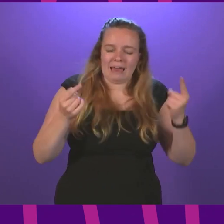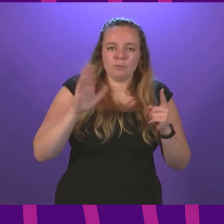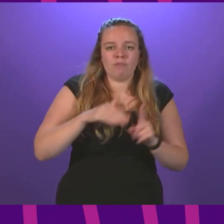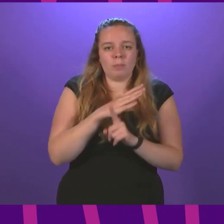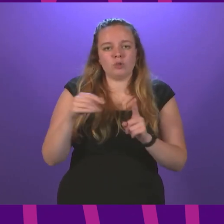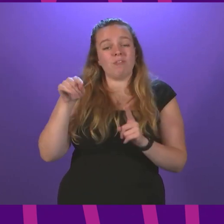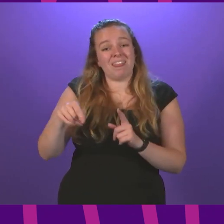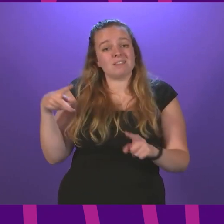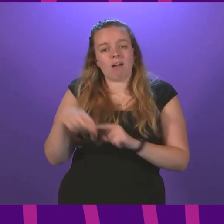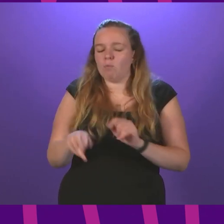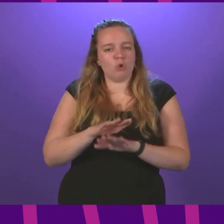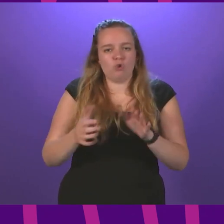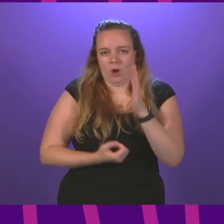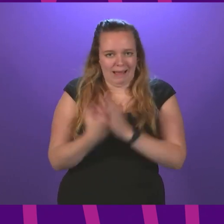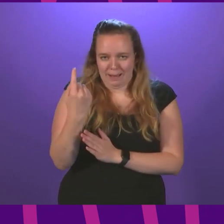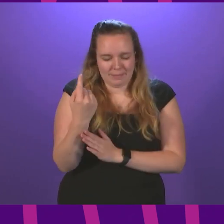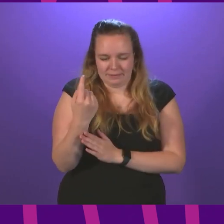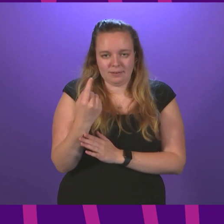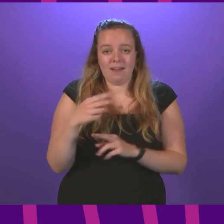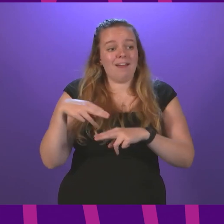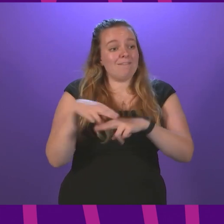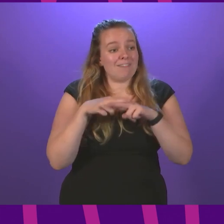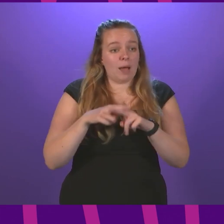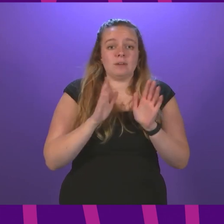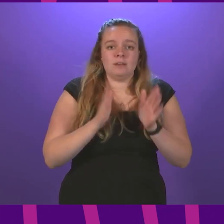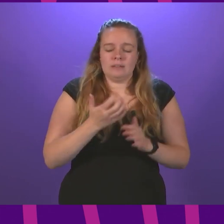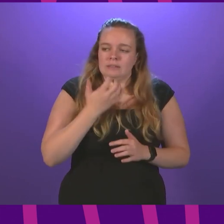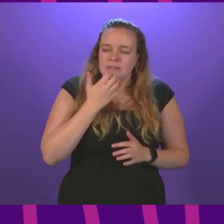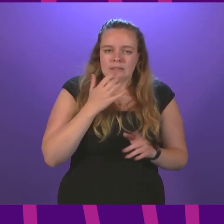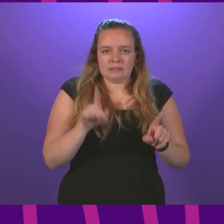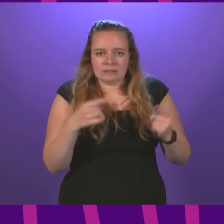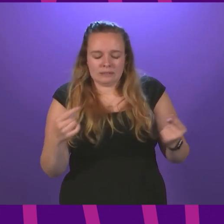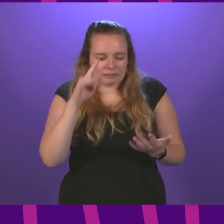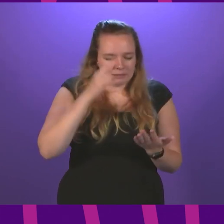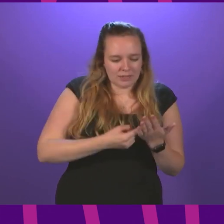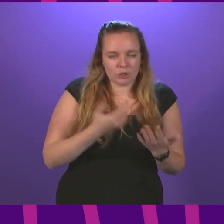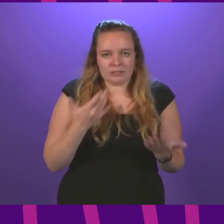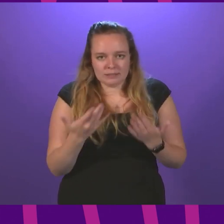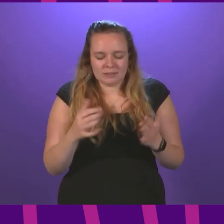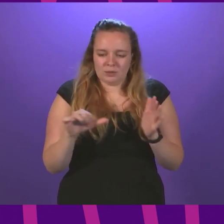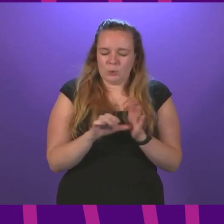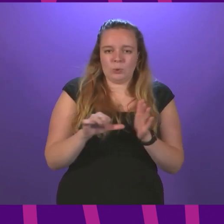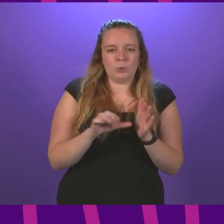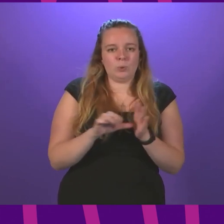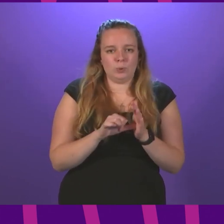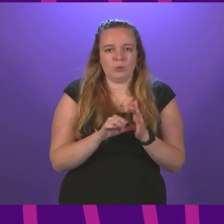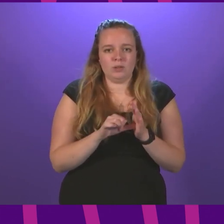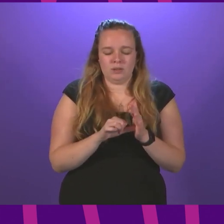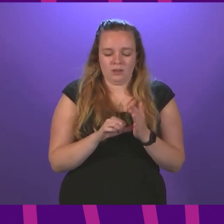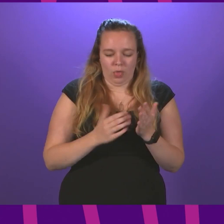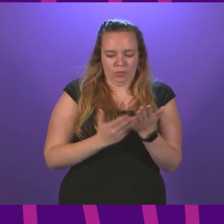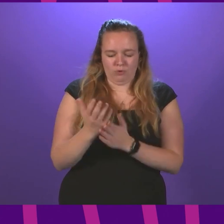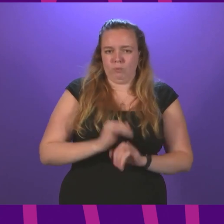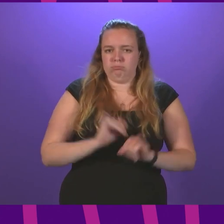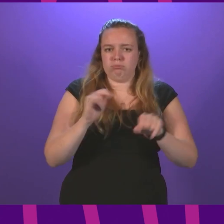Tories that this cut will not go ahead, that families will not have to face impossible choices that inflict devastating hardship at such a difficult